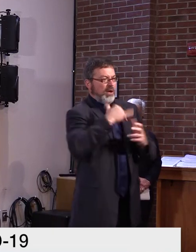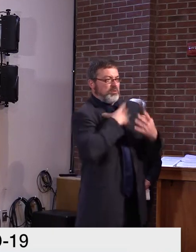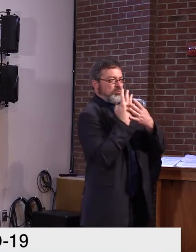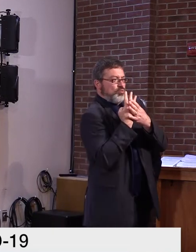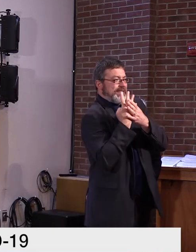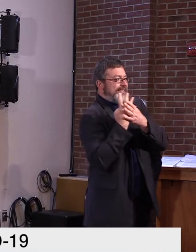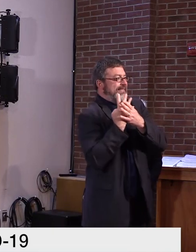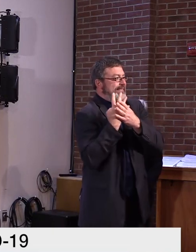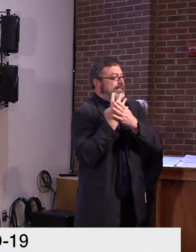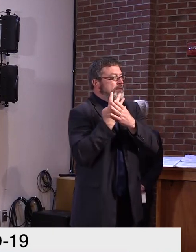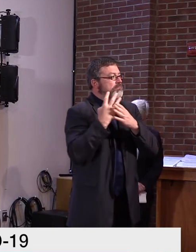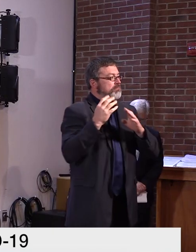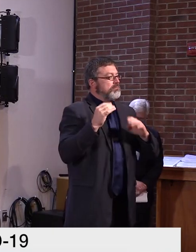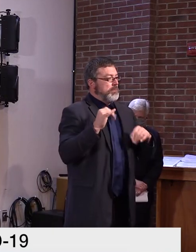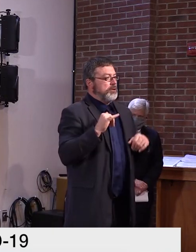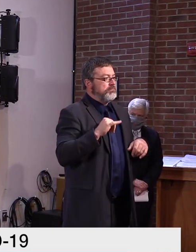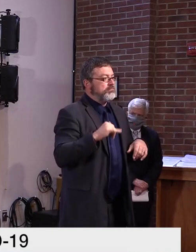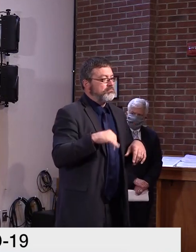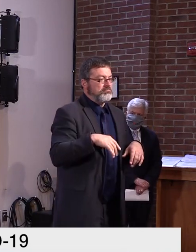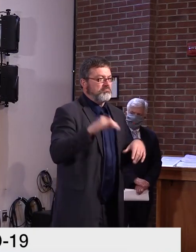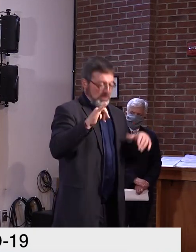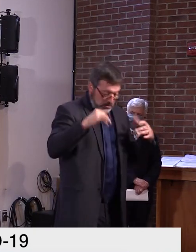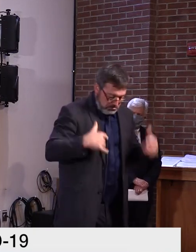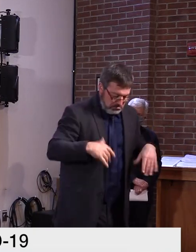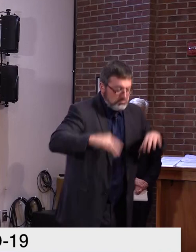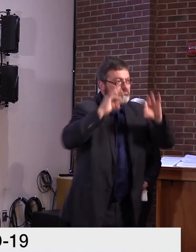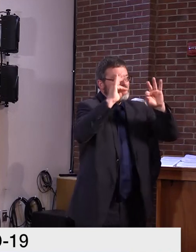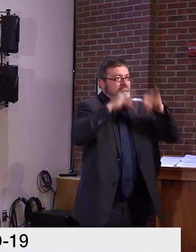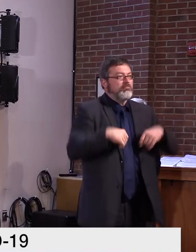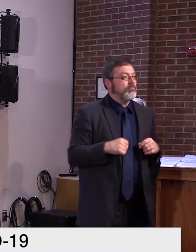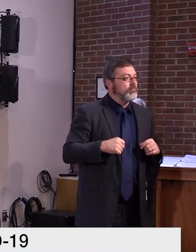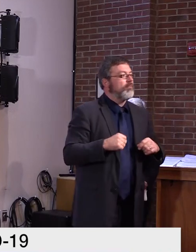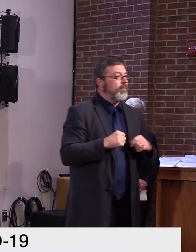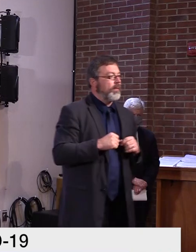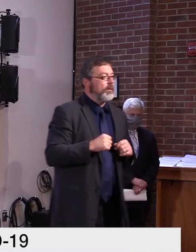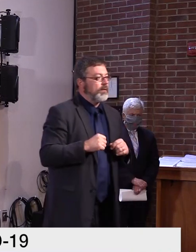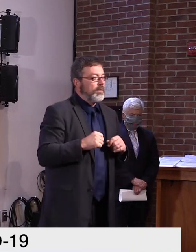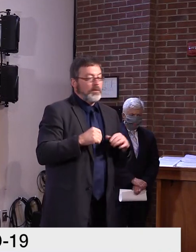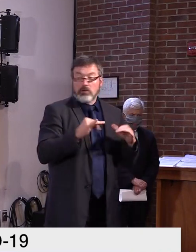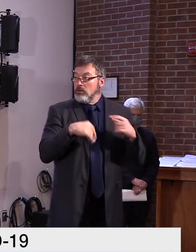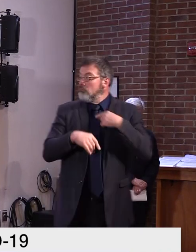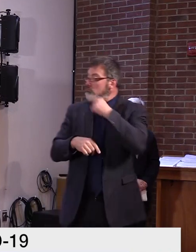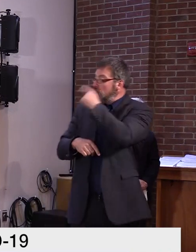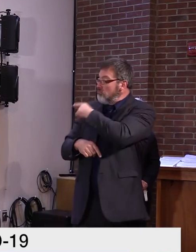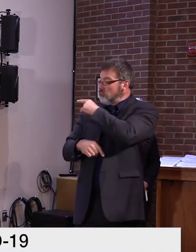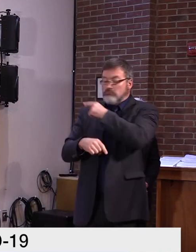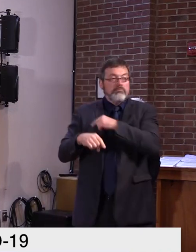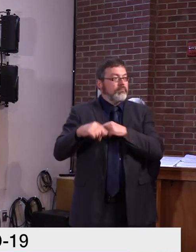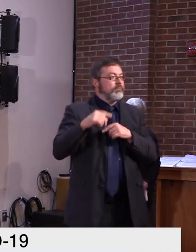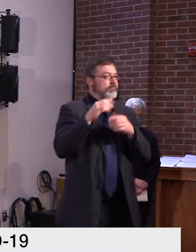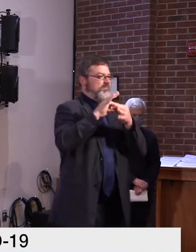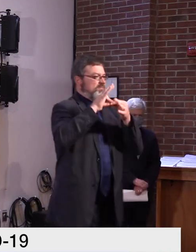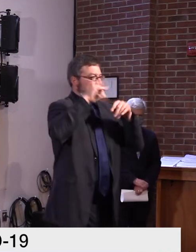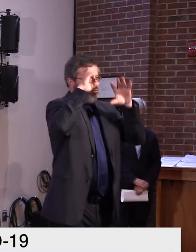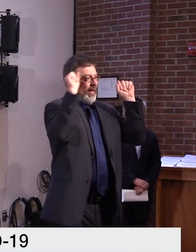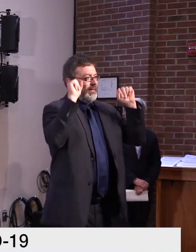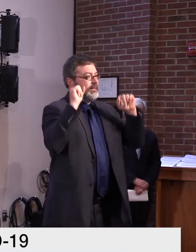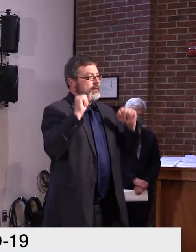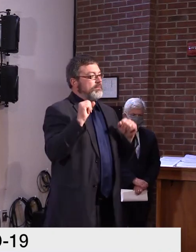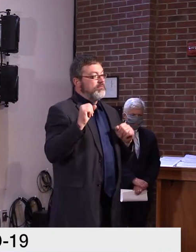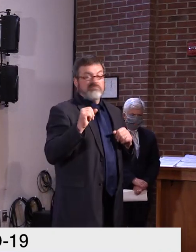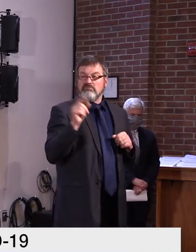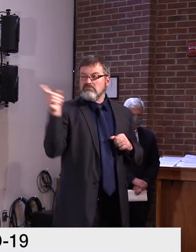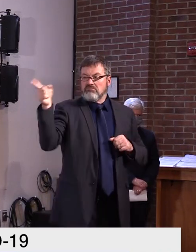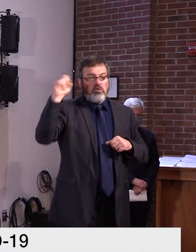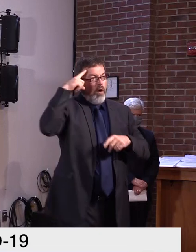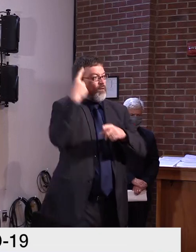Vermont in the way that they did. Rich, did you hear that question? Yes, sir, I did, and your answer is exactly right. And we